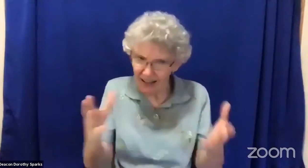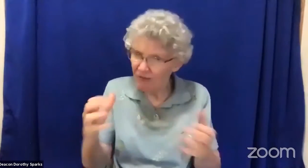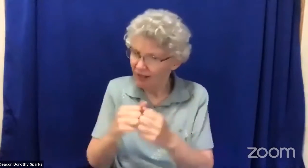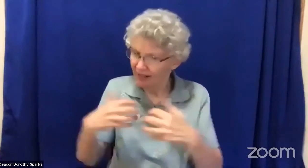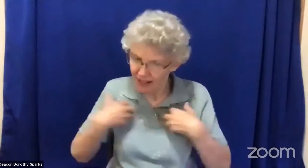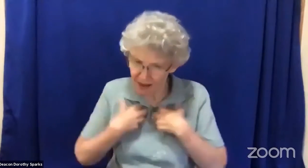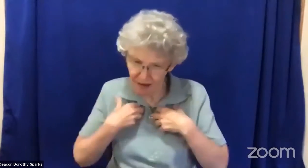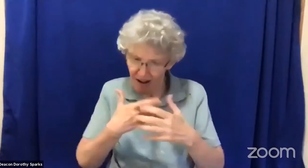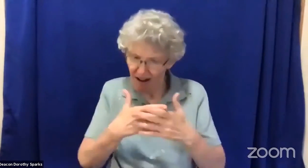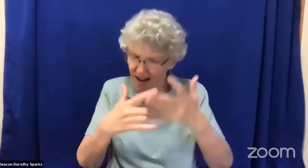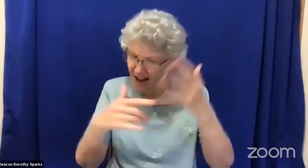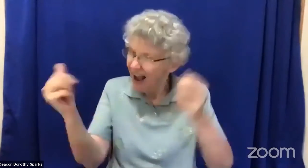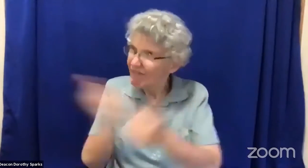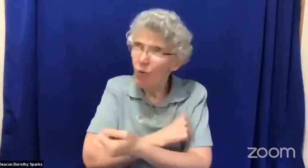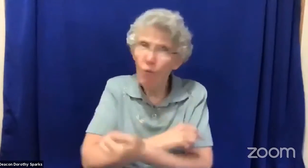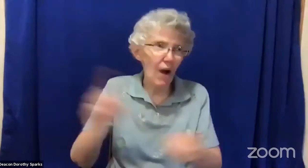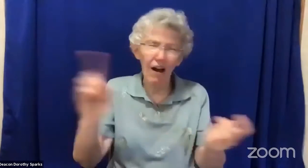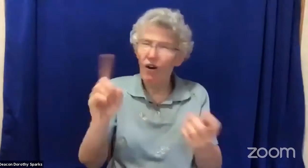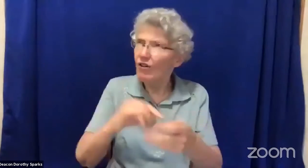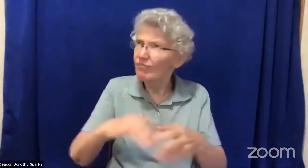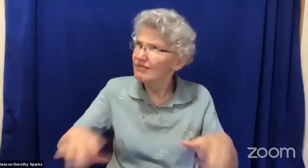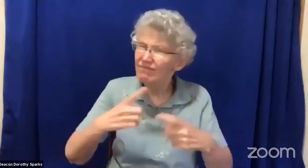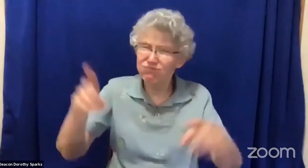and his flocks and herds are everywhere